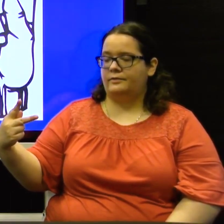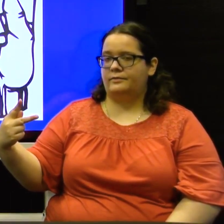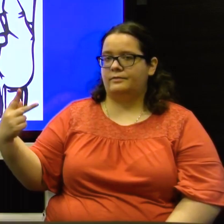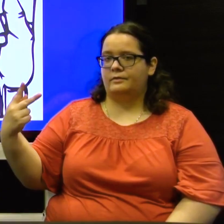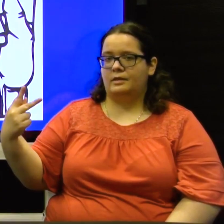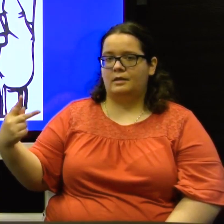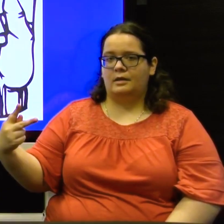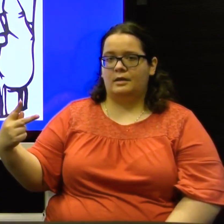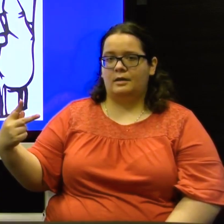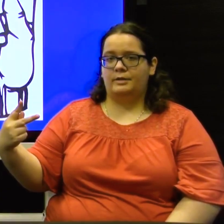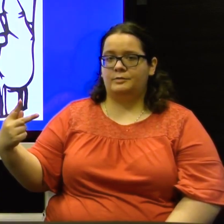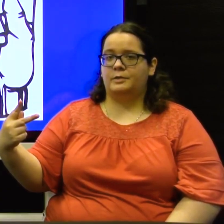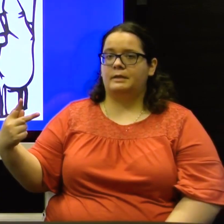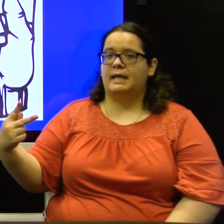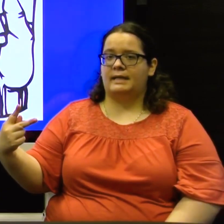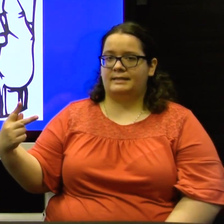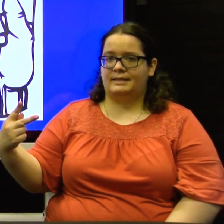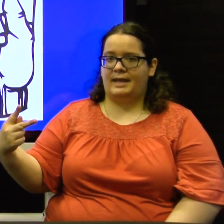a much more relaxed K.